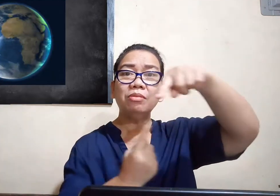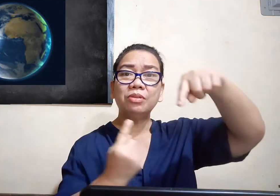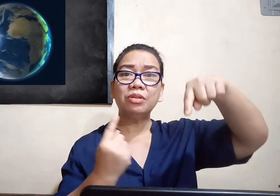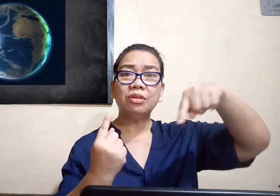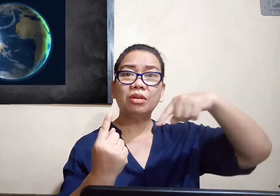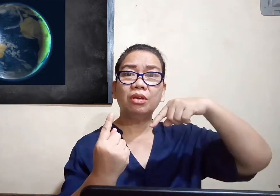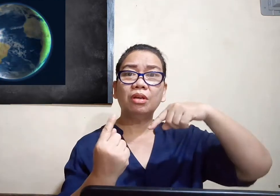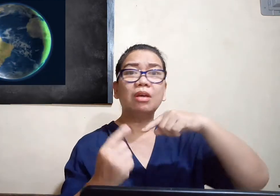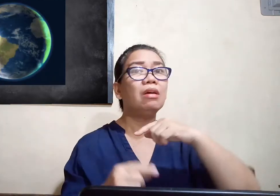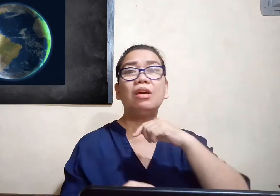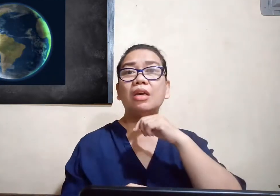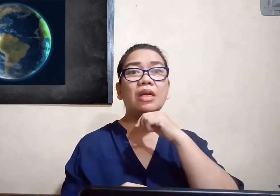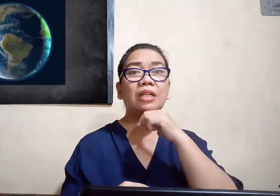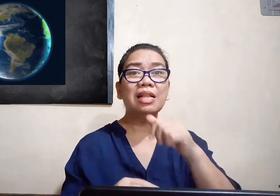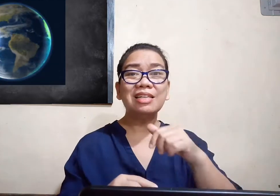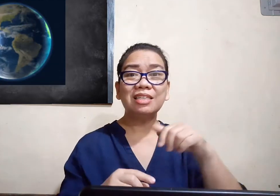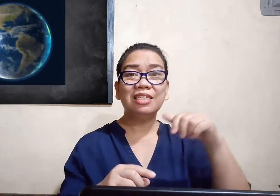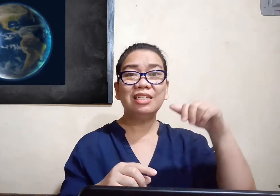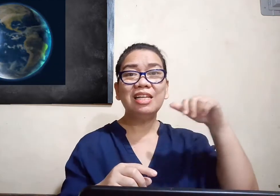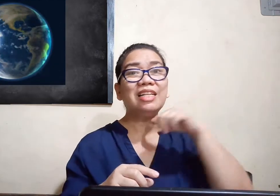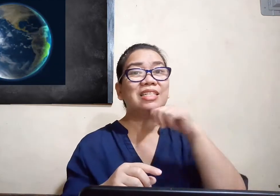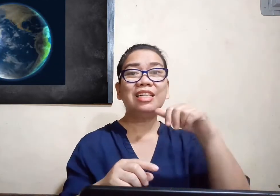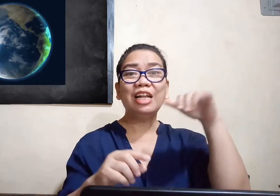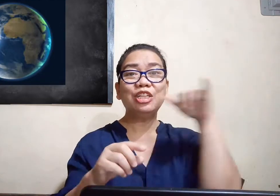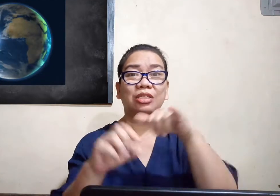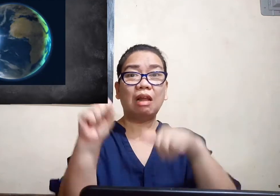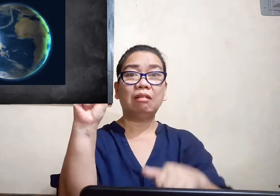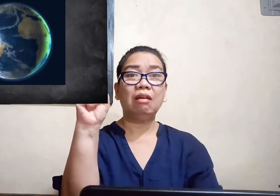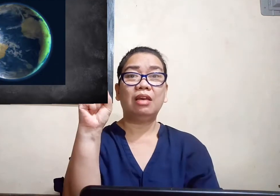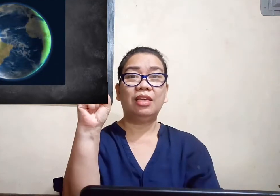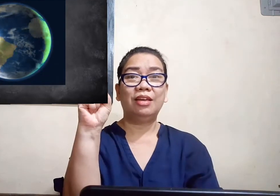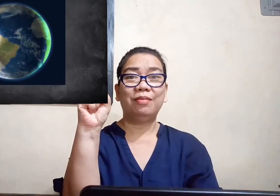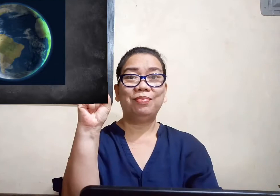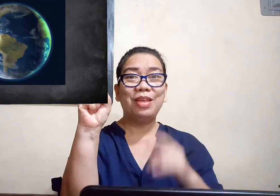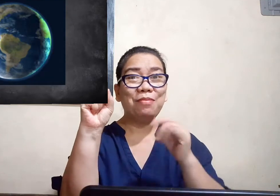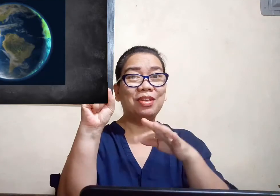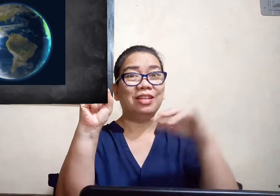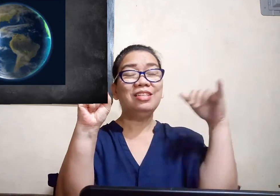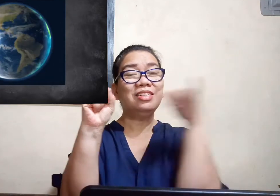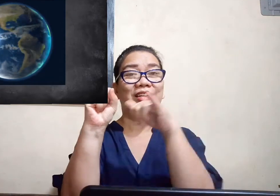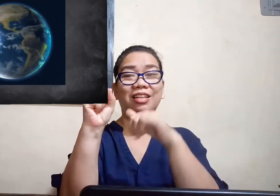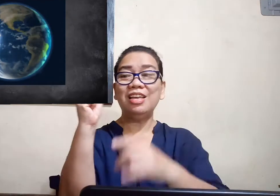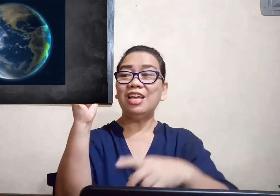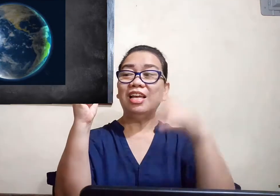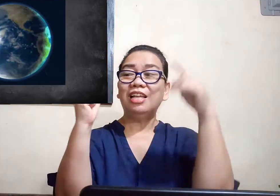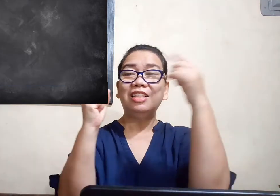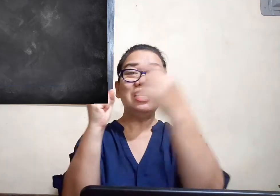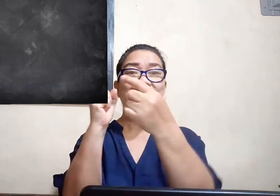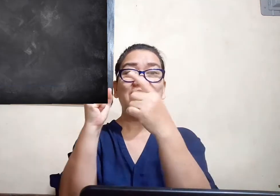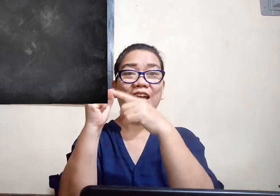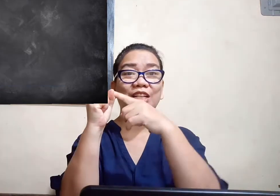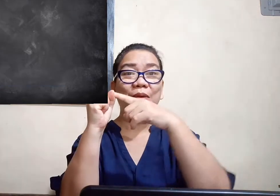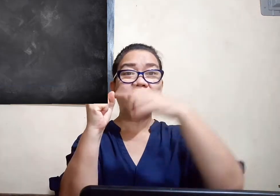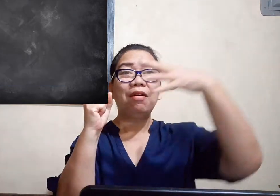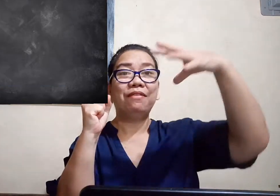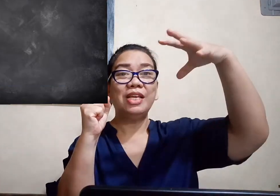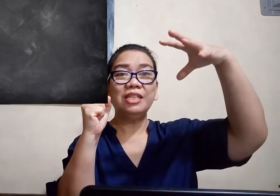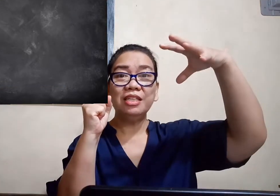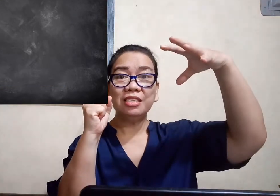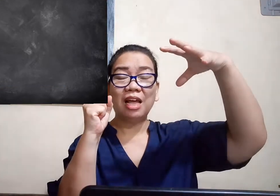it does it is not static if it is static this side facing the Sun